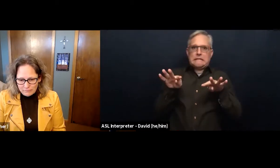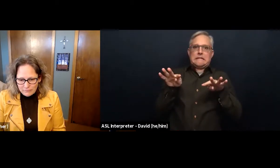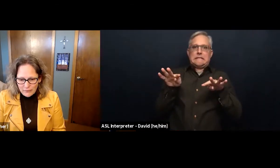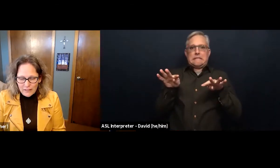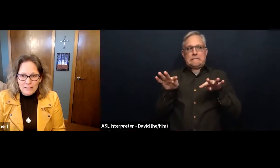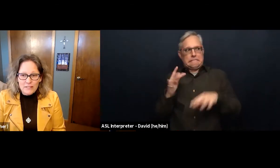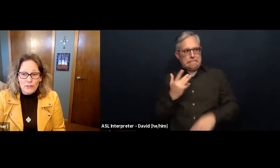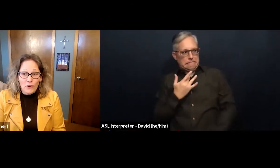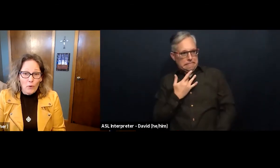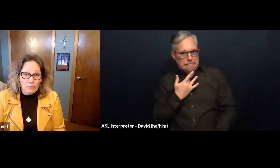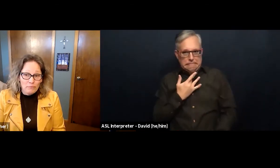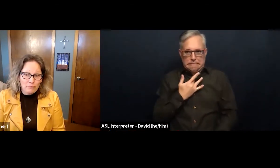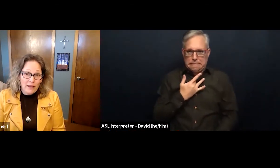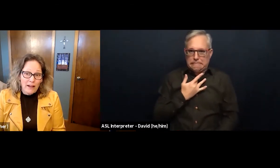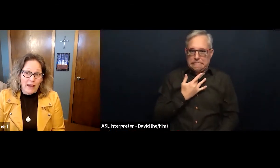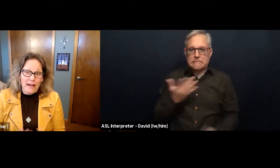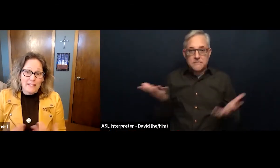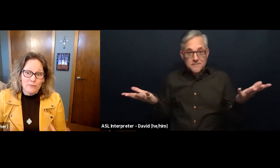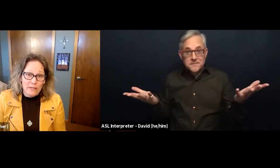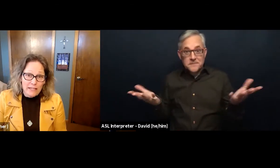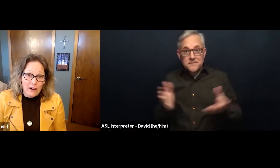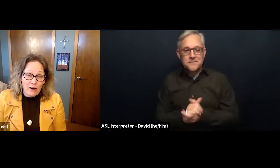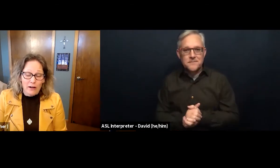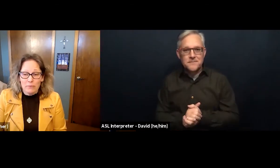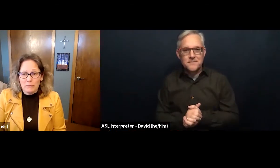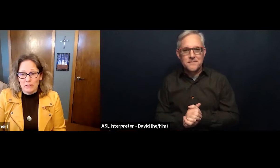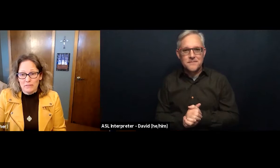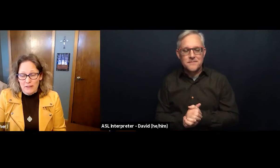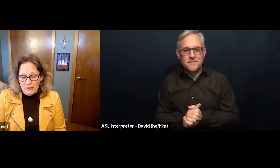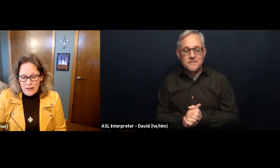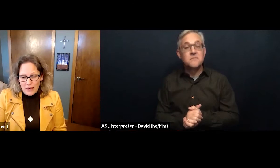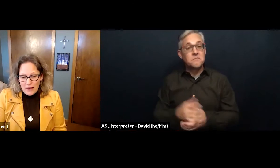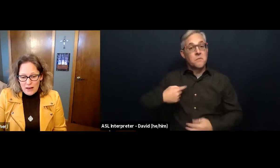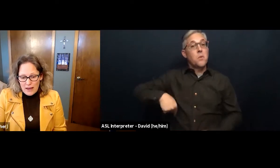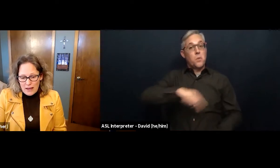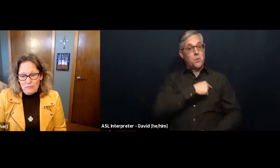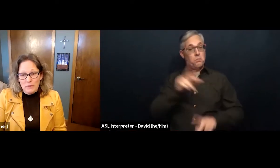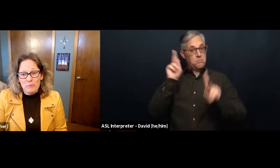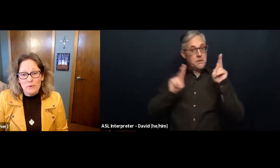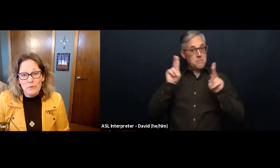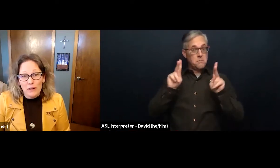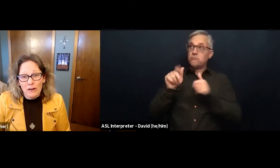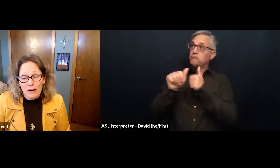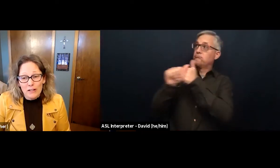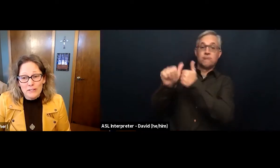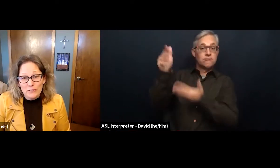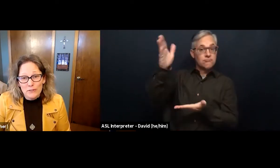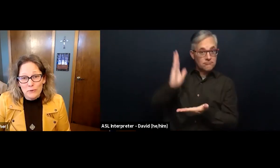And so, as we are people of faith, and people who are called to do